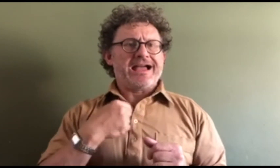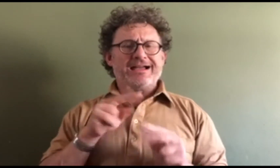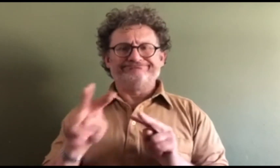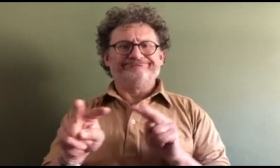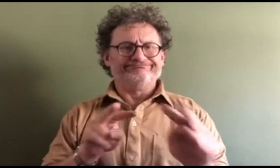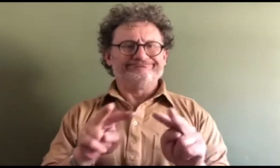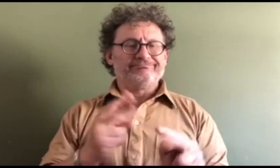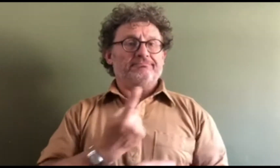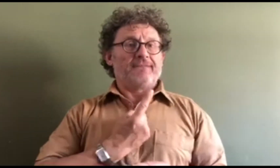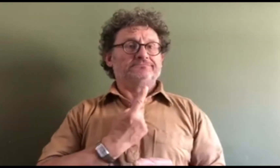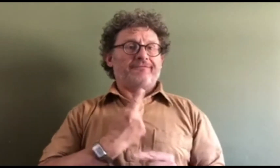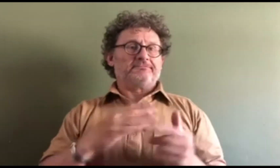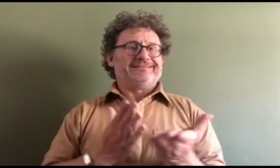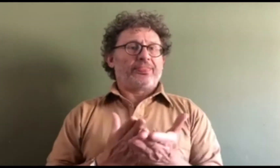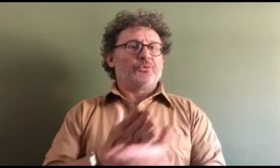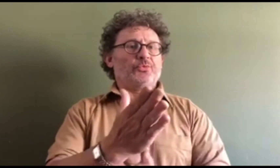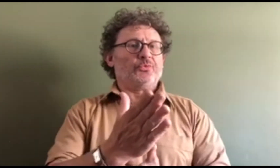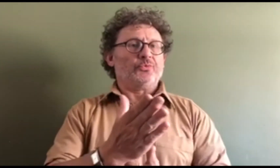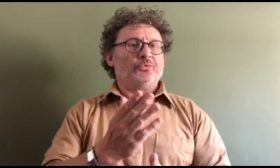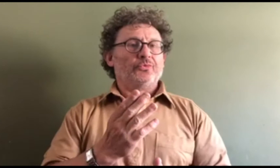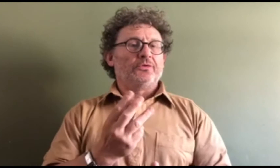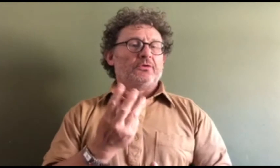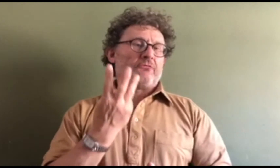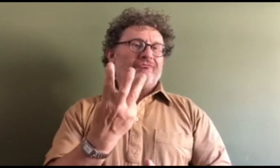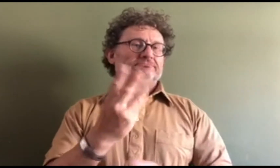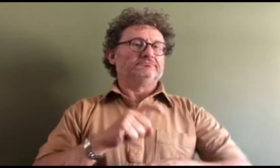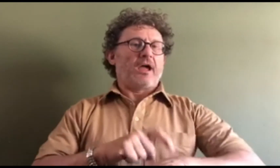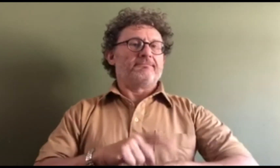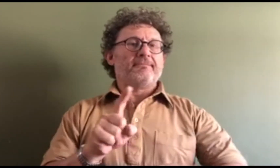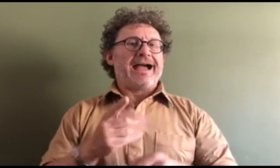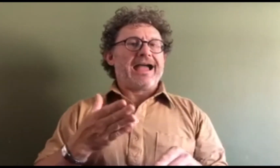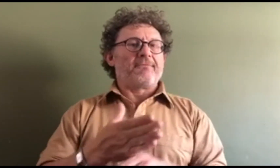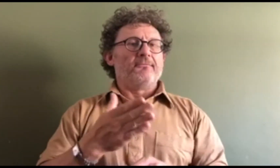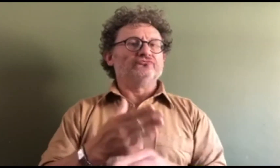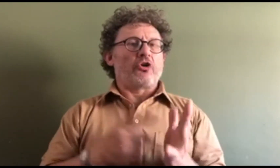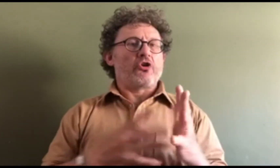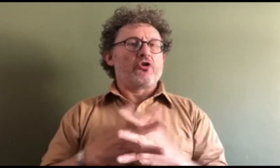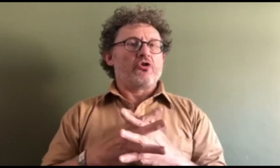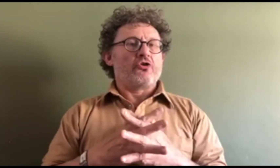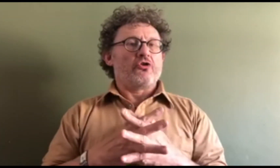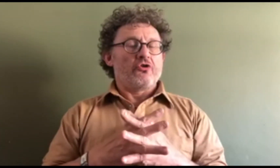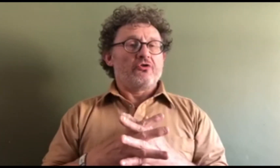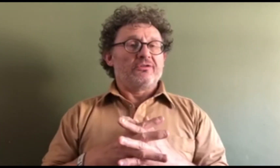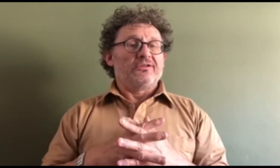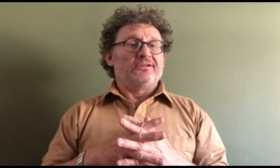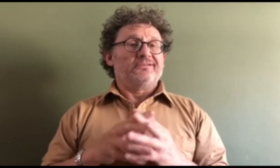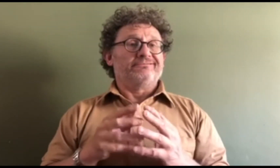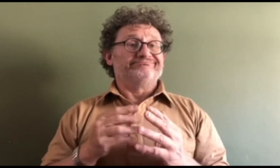problem. And in seeing that, I've reflected on the cases that I've been through personally when it comes to employment law. There's been